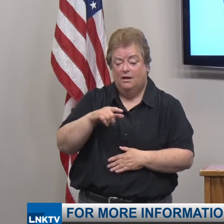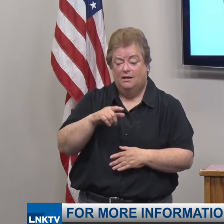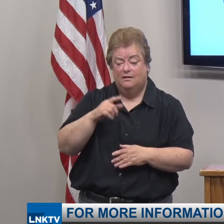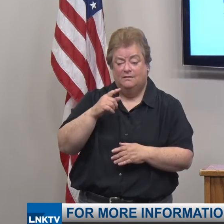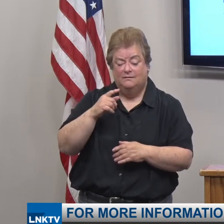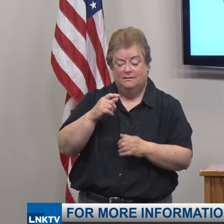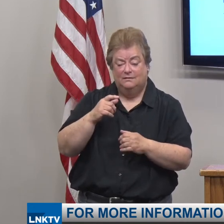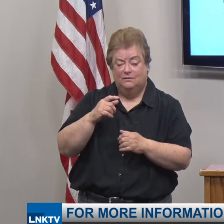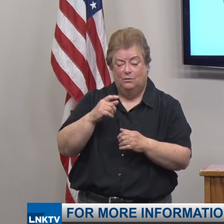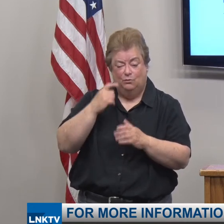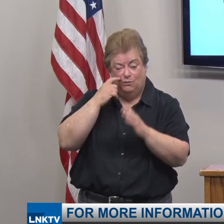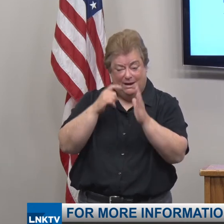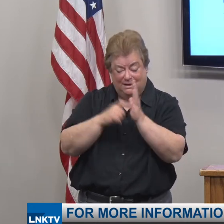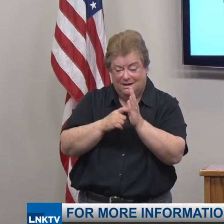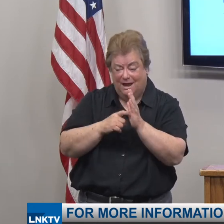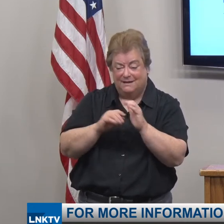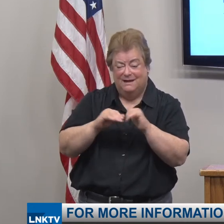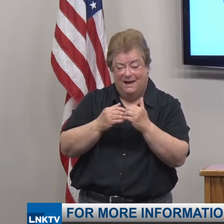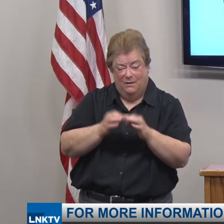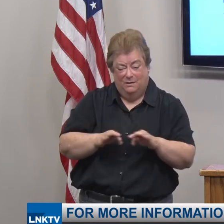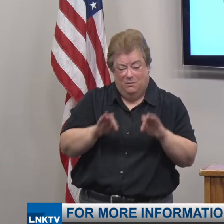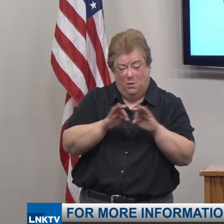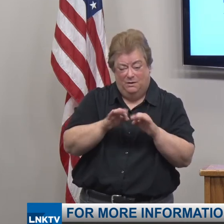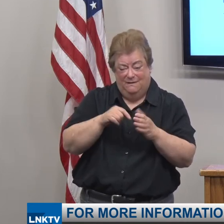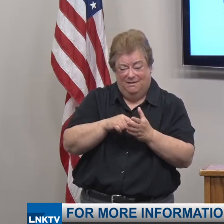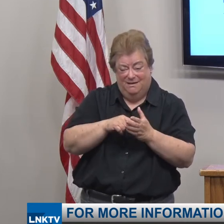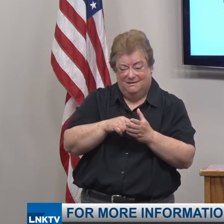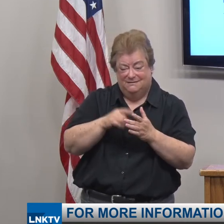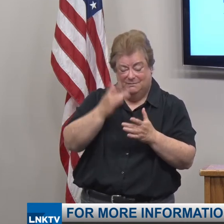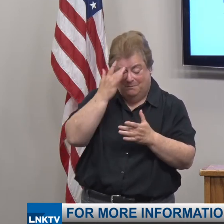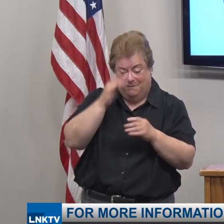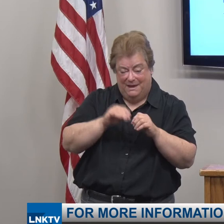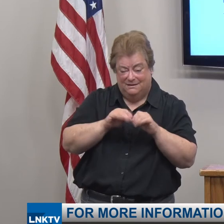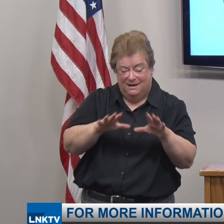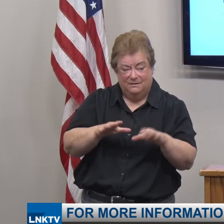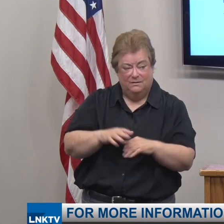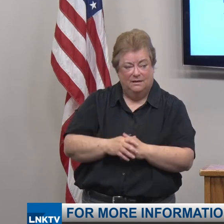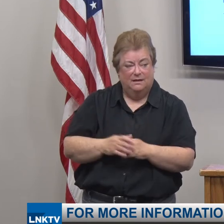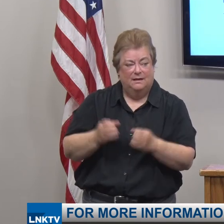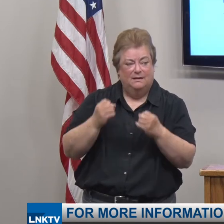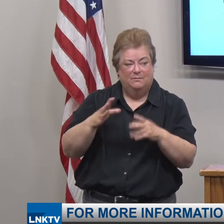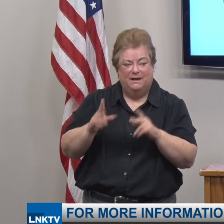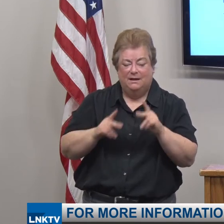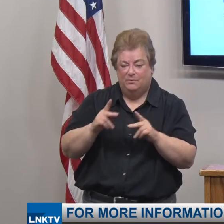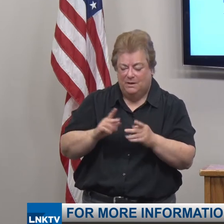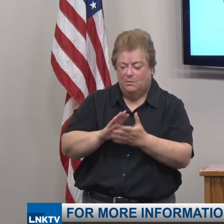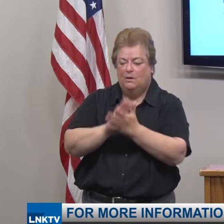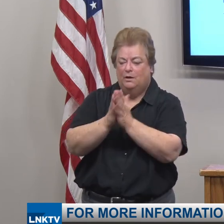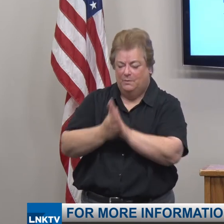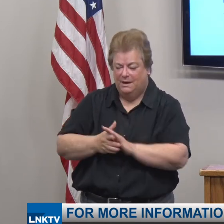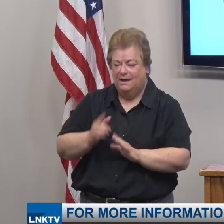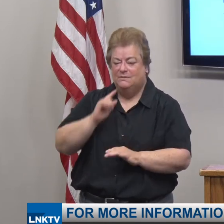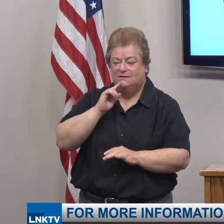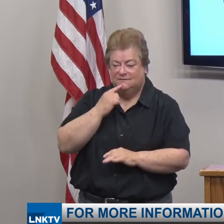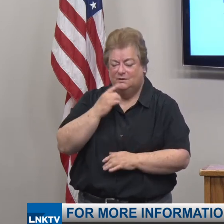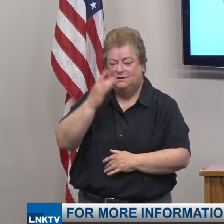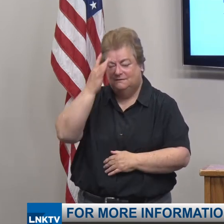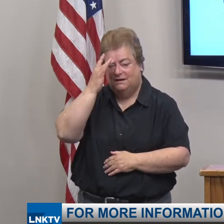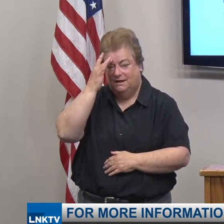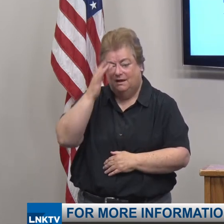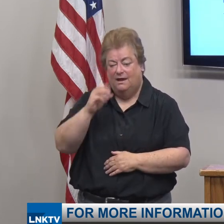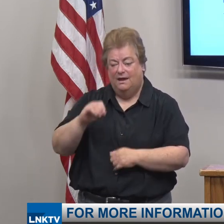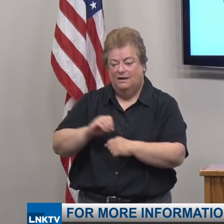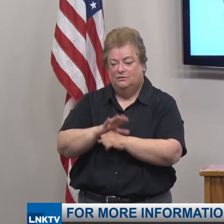the gravity of this pandemic and our local situation. Many people are getting seriously ill and COVID-19